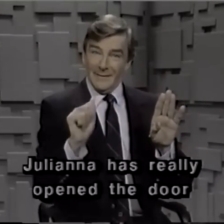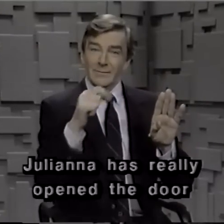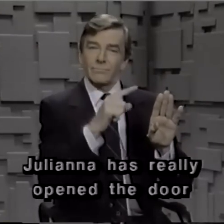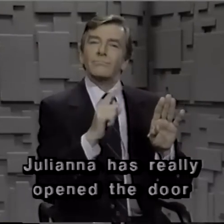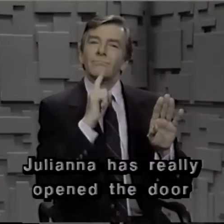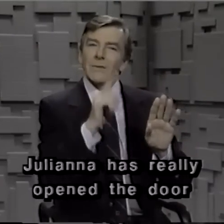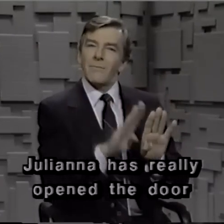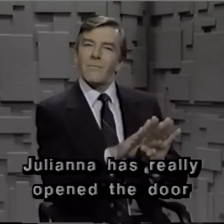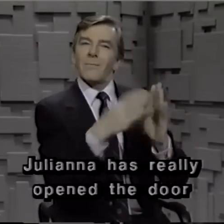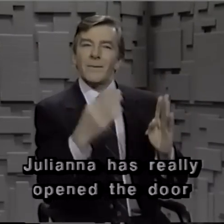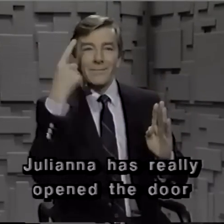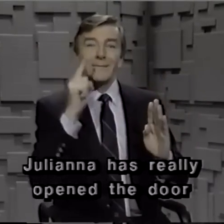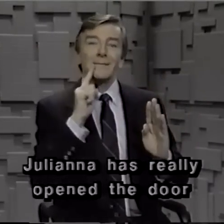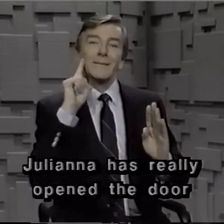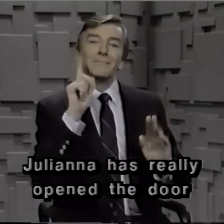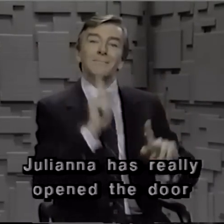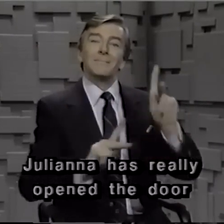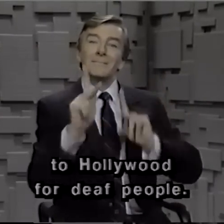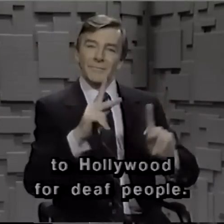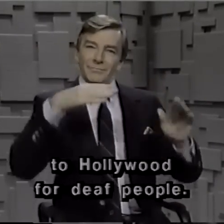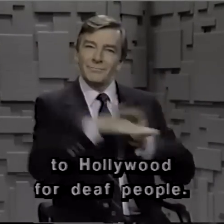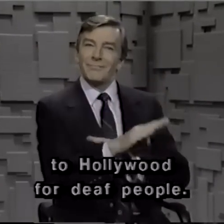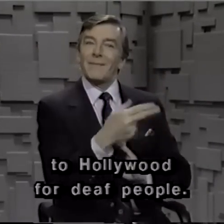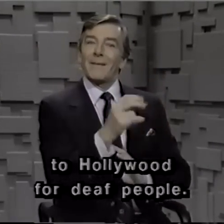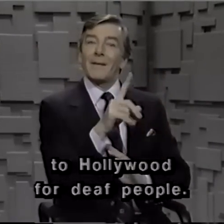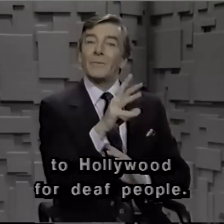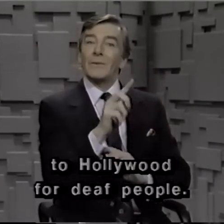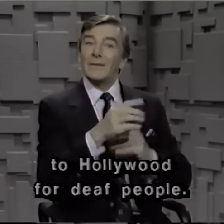Juliana has really opened the door to Hollywood for deaf people.